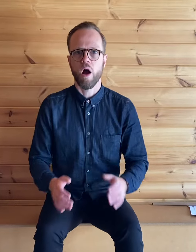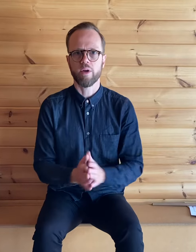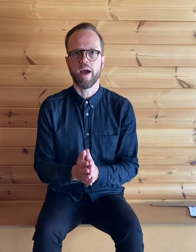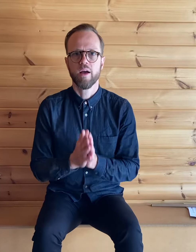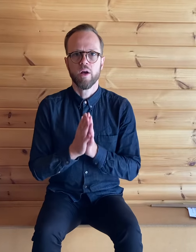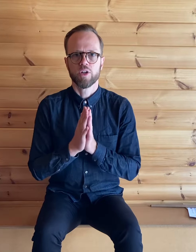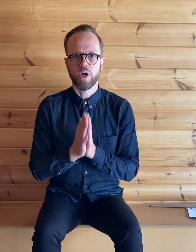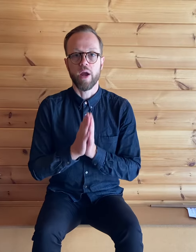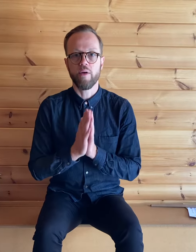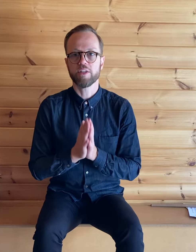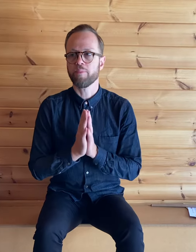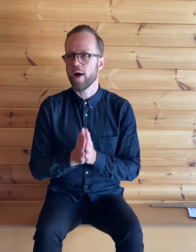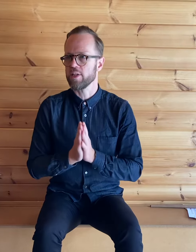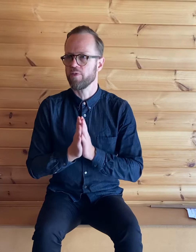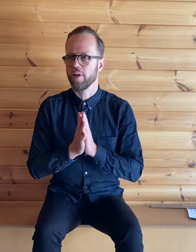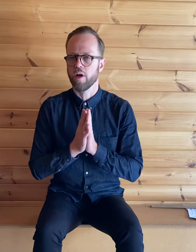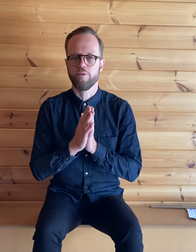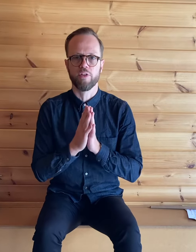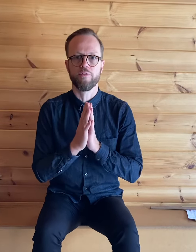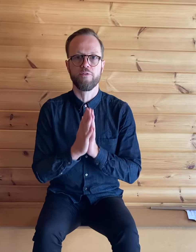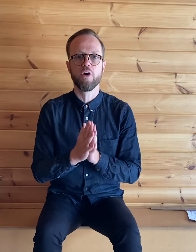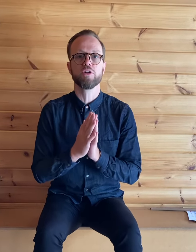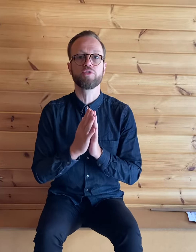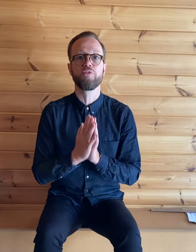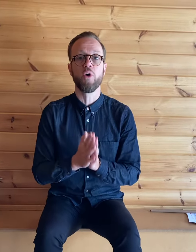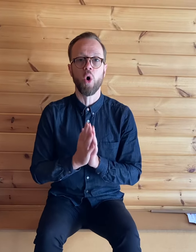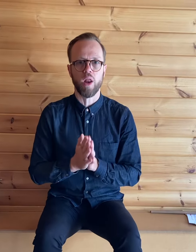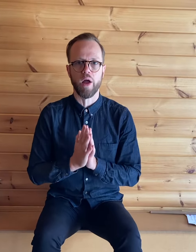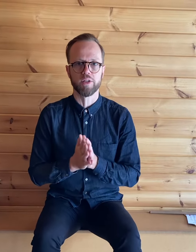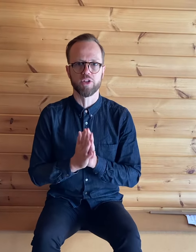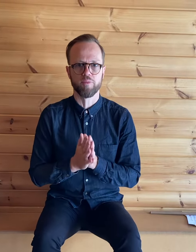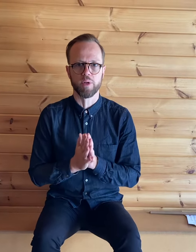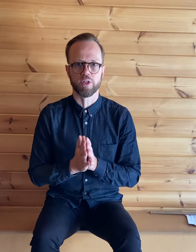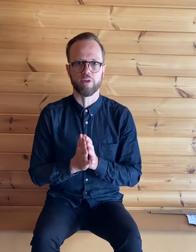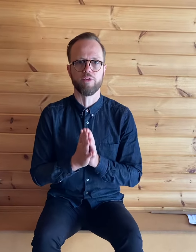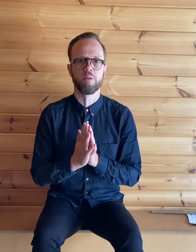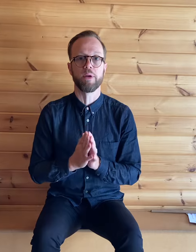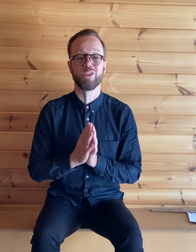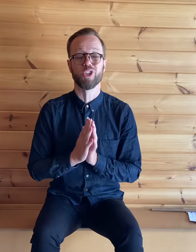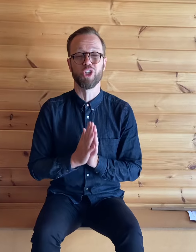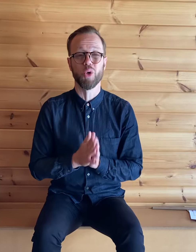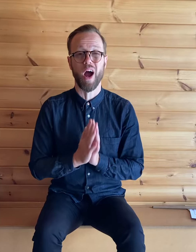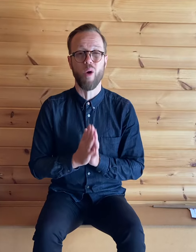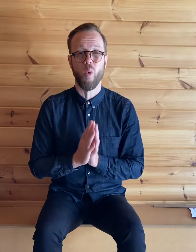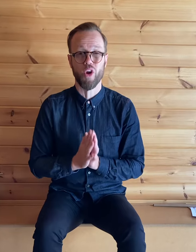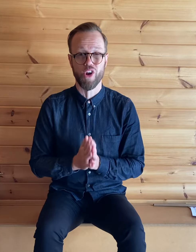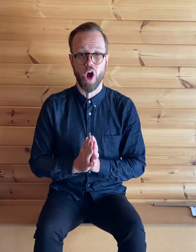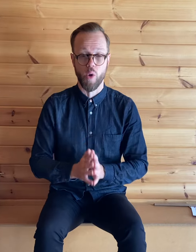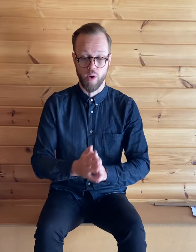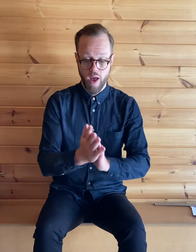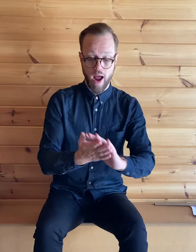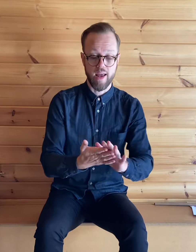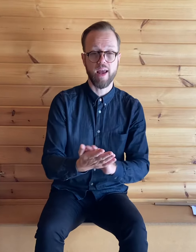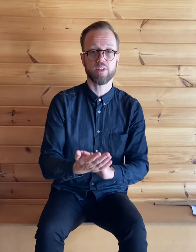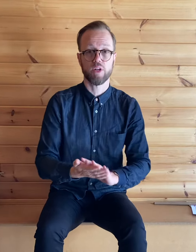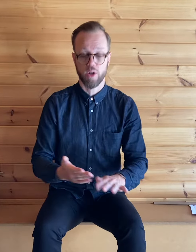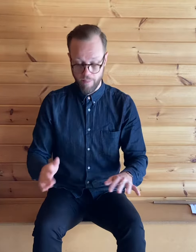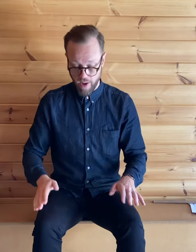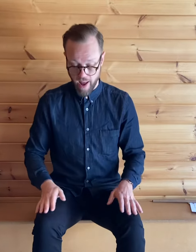okay so here is a practice video for the first four lines of music from the piece do i want to know and here's what you're going to play